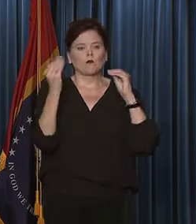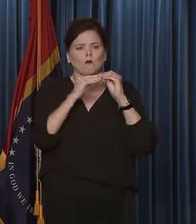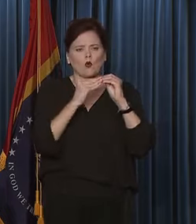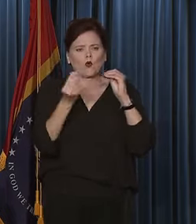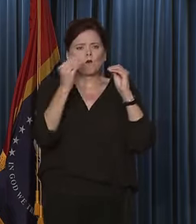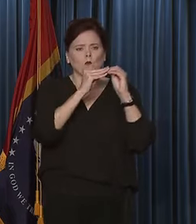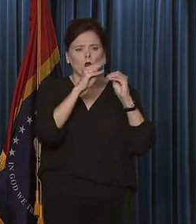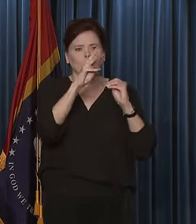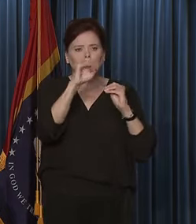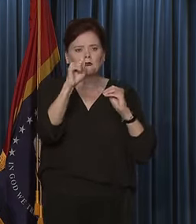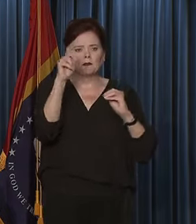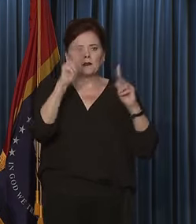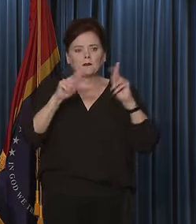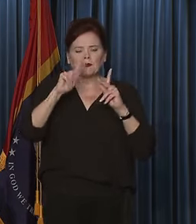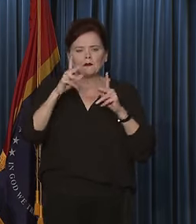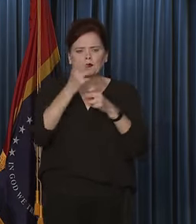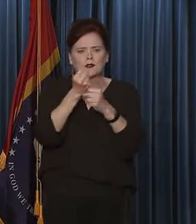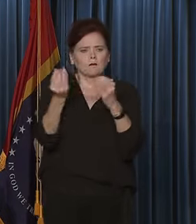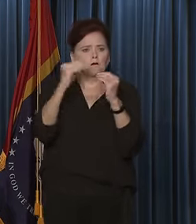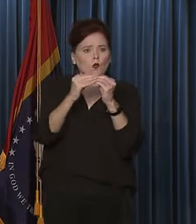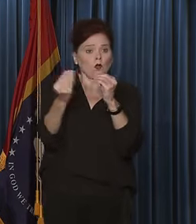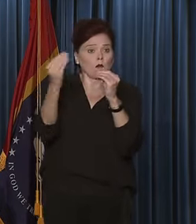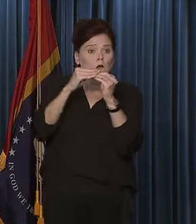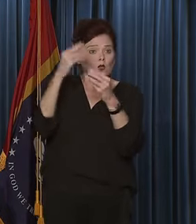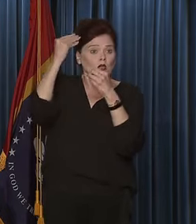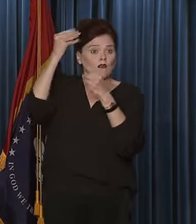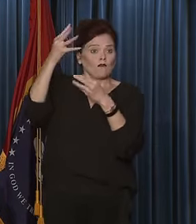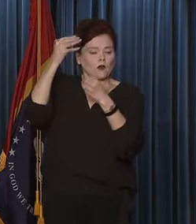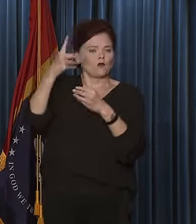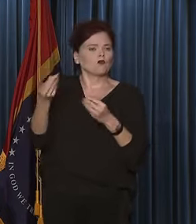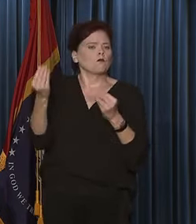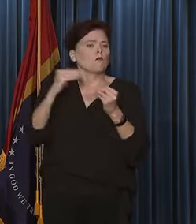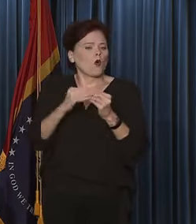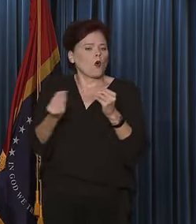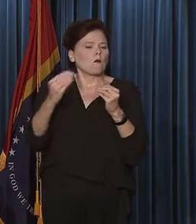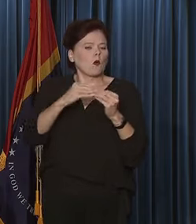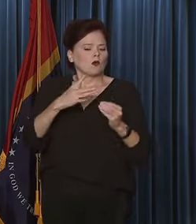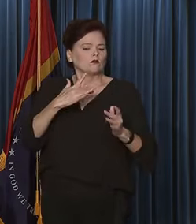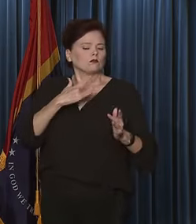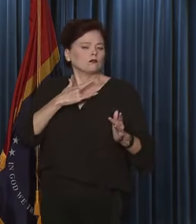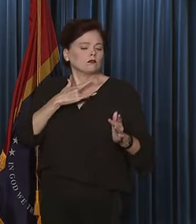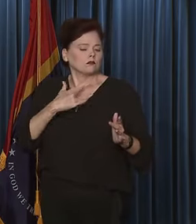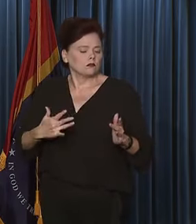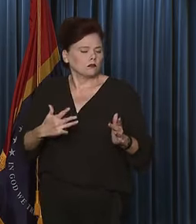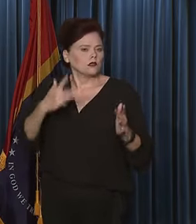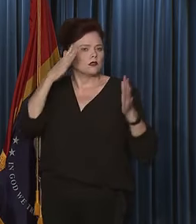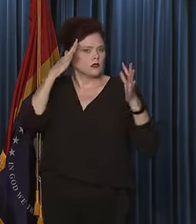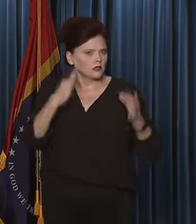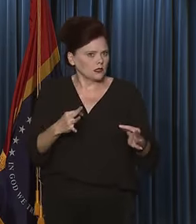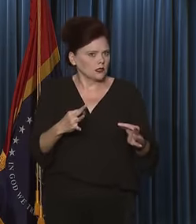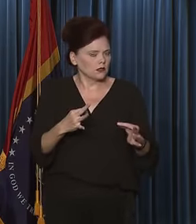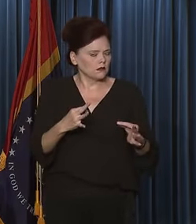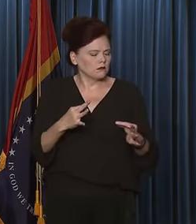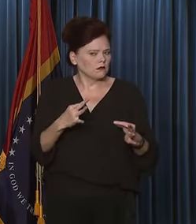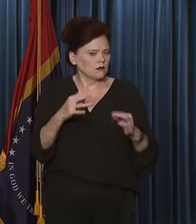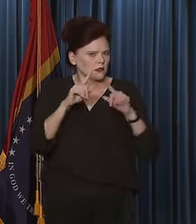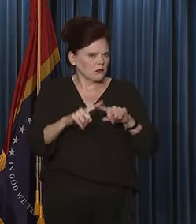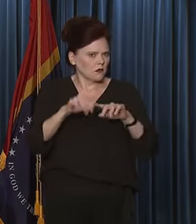Mississippians get more and more information, they are more and more likely to make the decision based upon the facts.